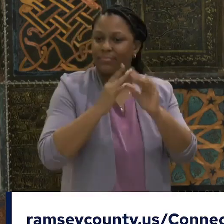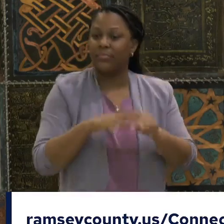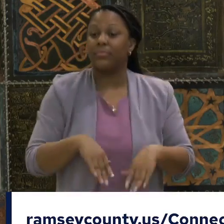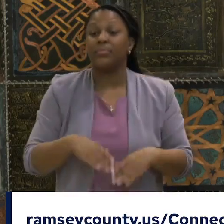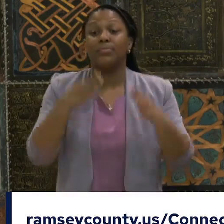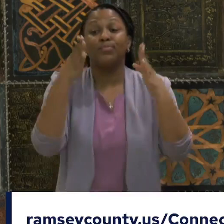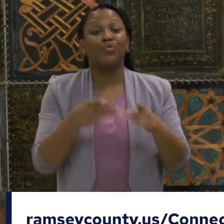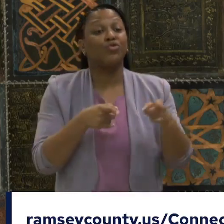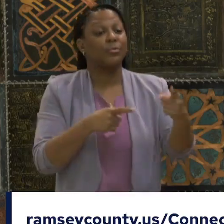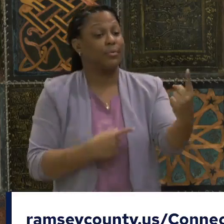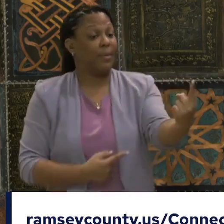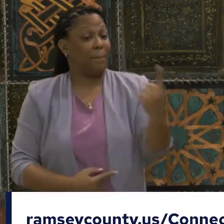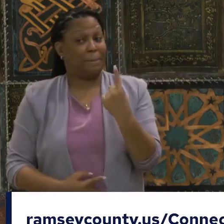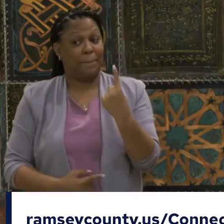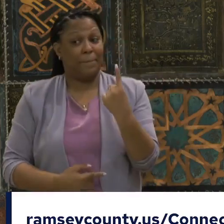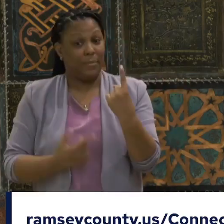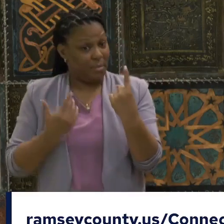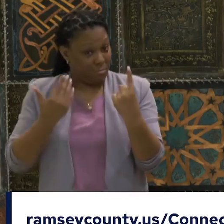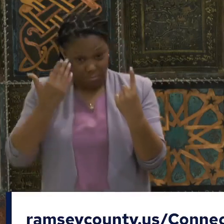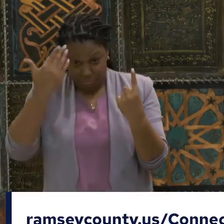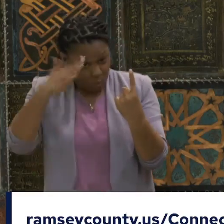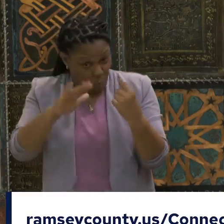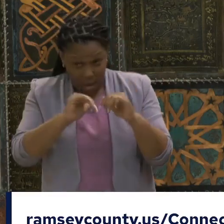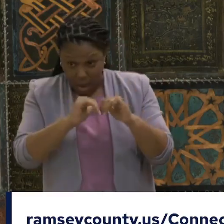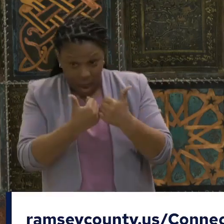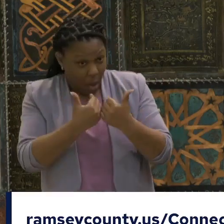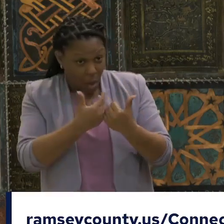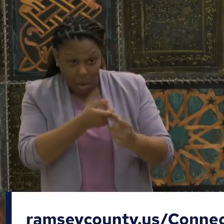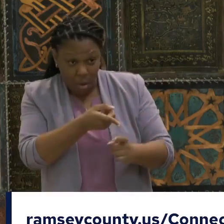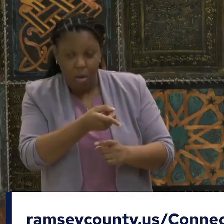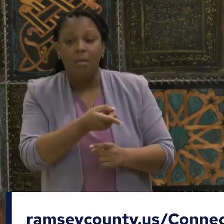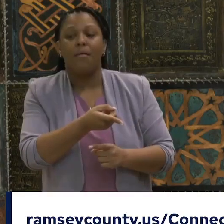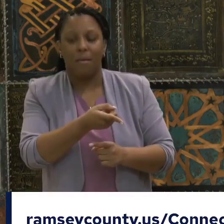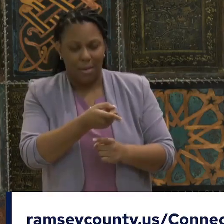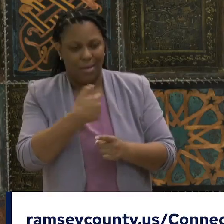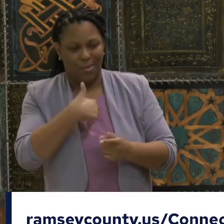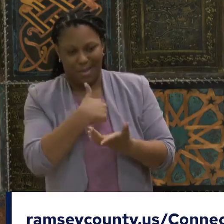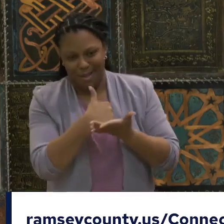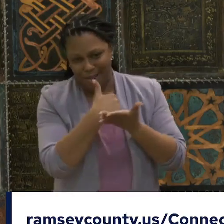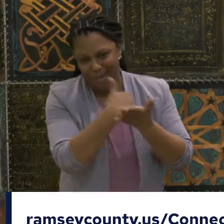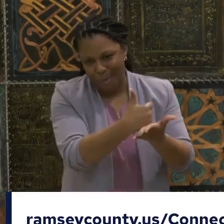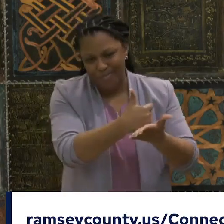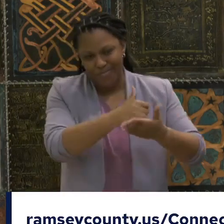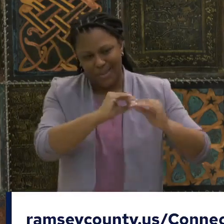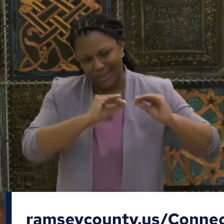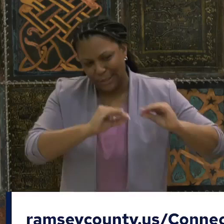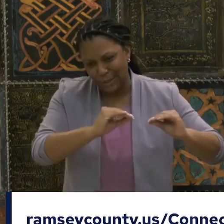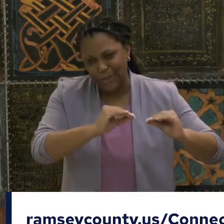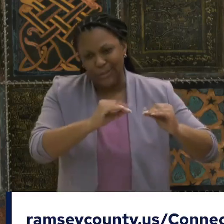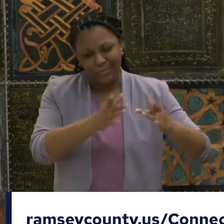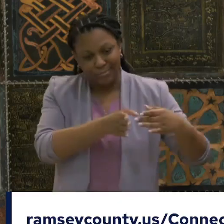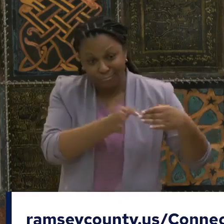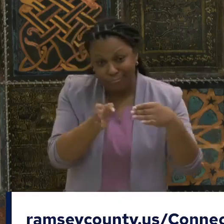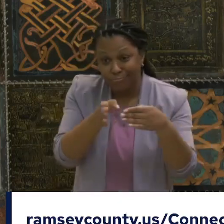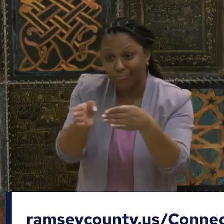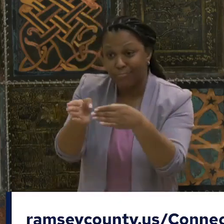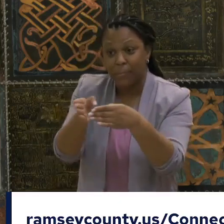people how to set up an email account. We've been helping people access devices.